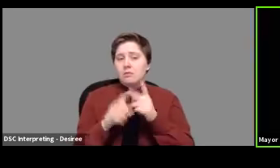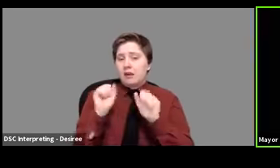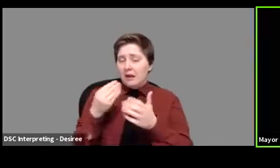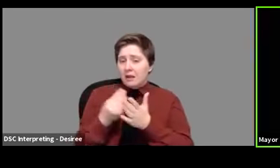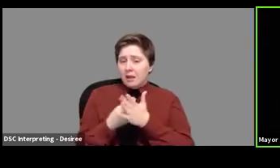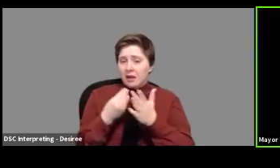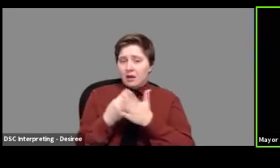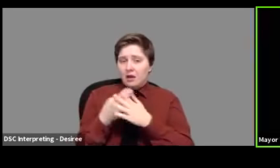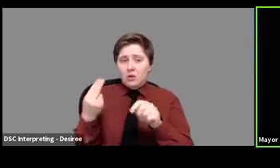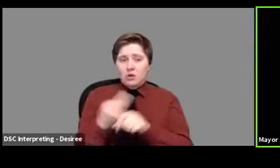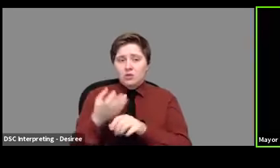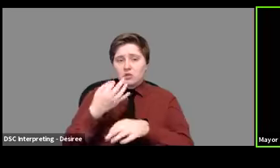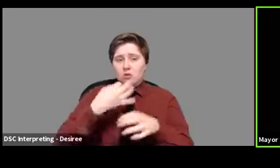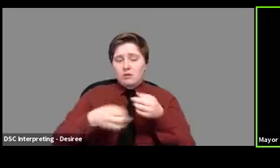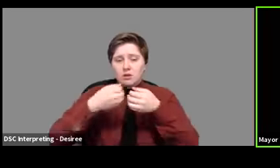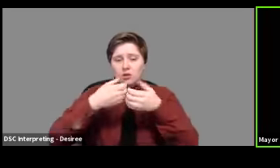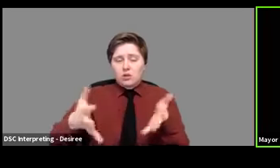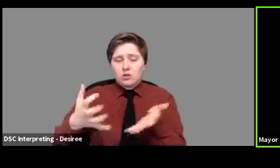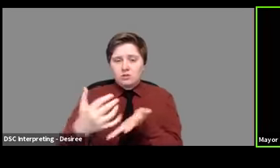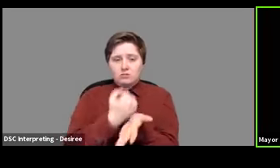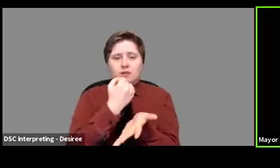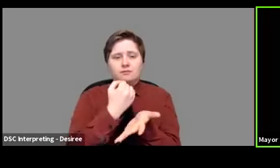monies be used to replace lost revenue?